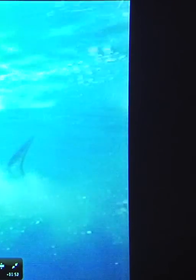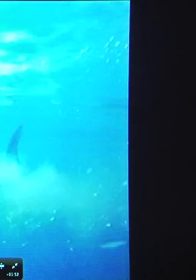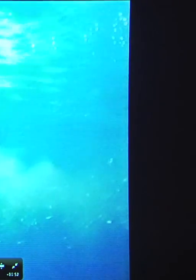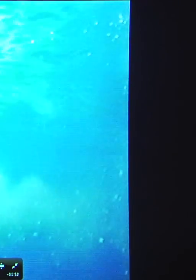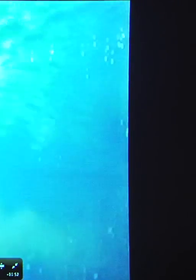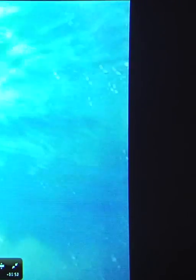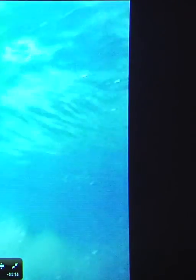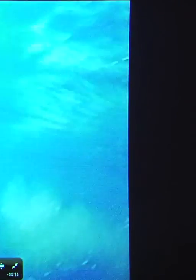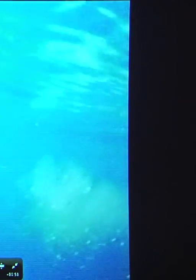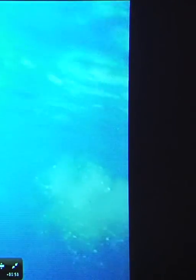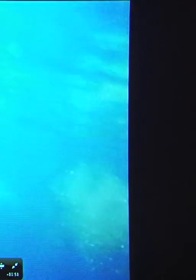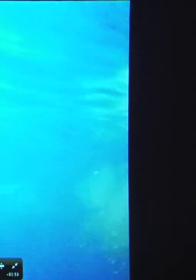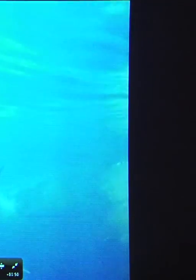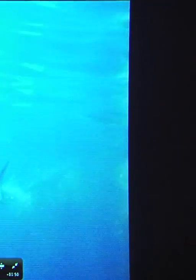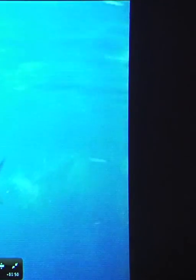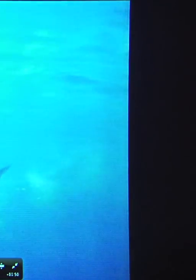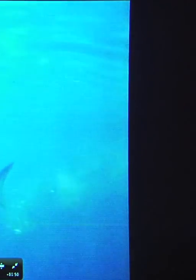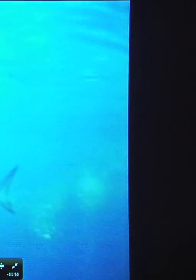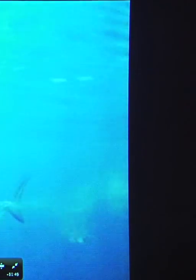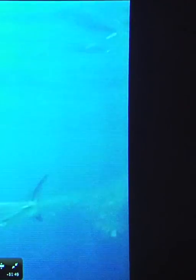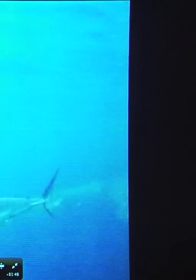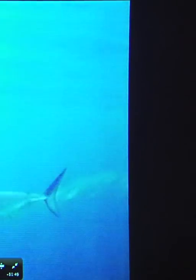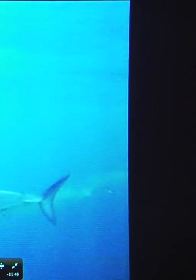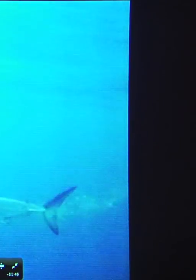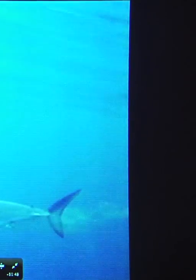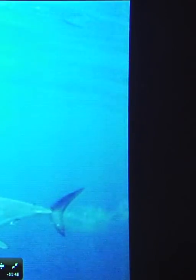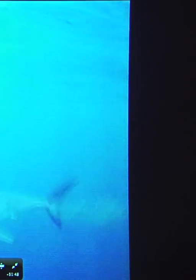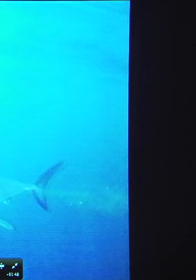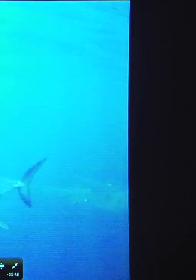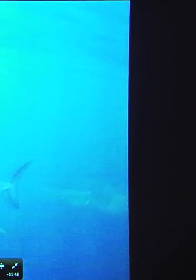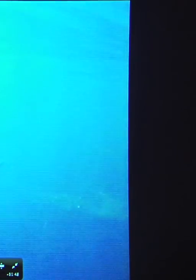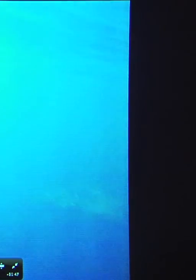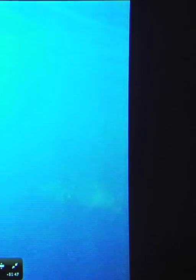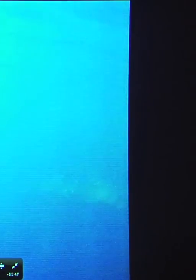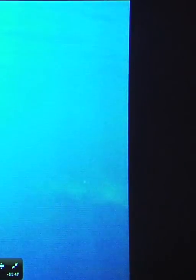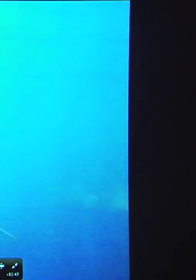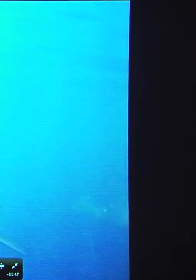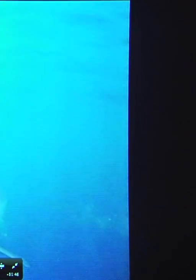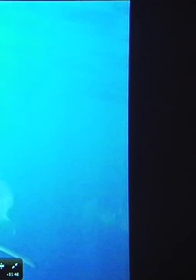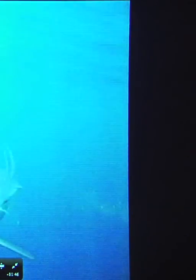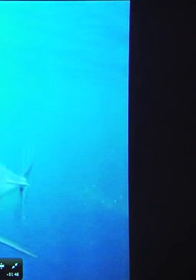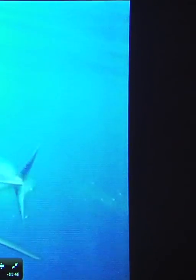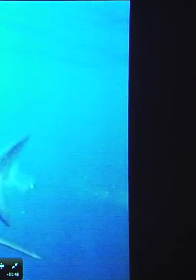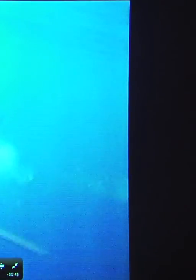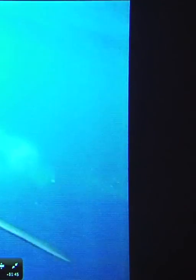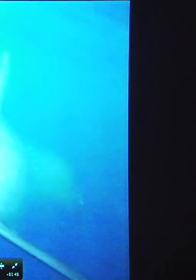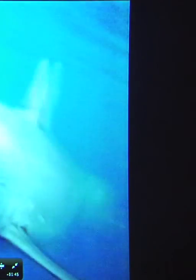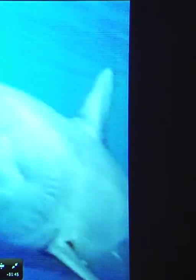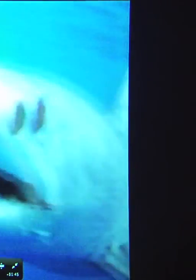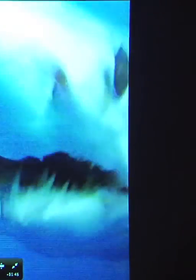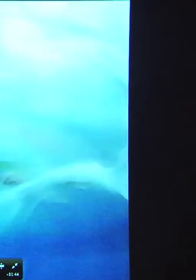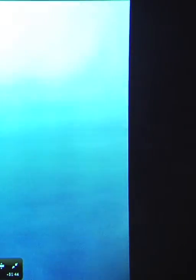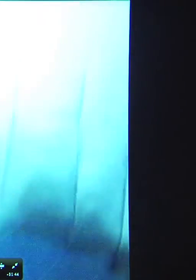situation is obviously intelligent and confident enough to quickly assess a handling situation. And realises that,